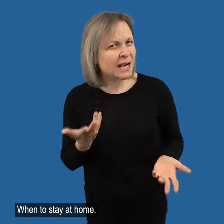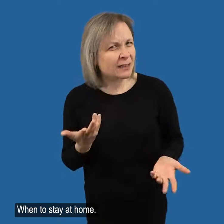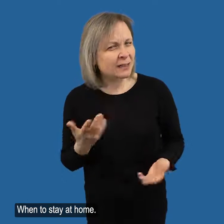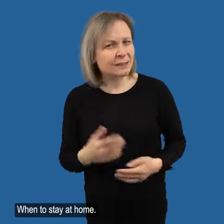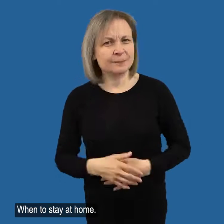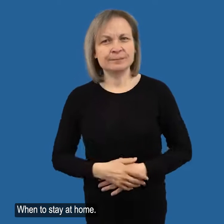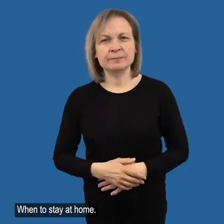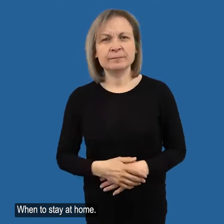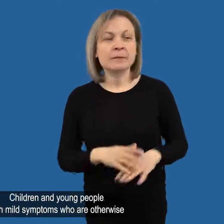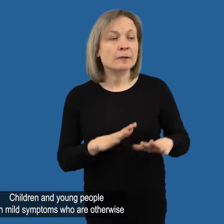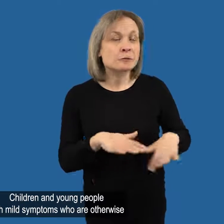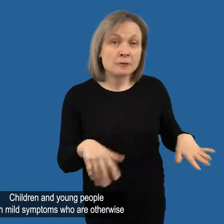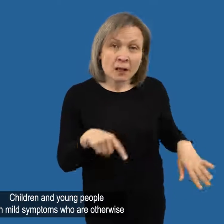When to stay at home